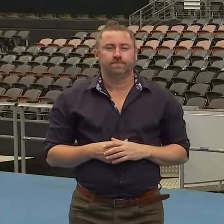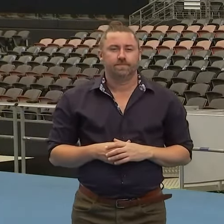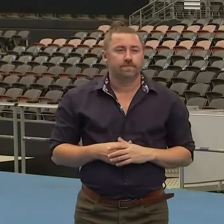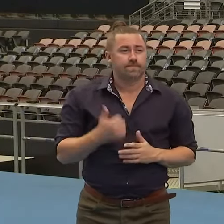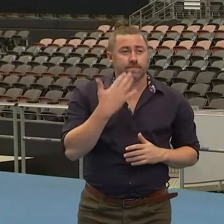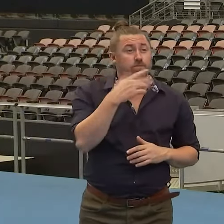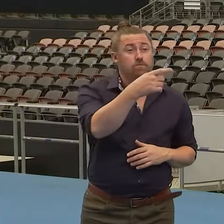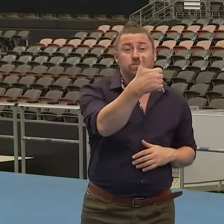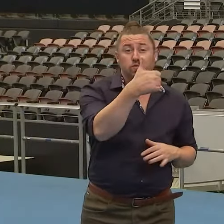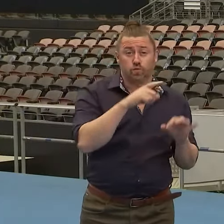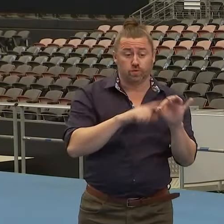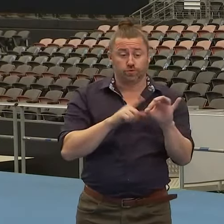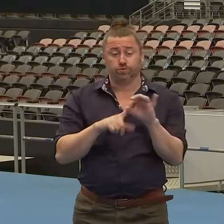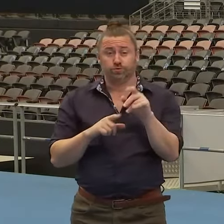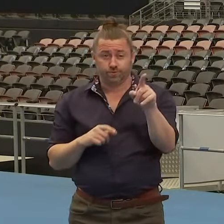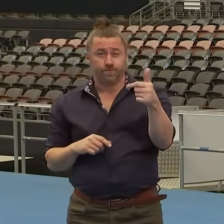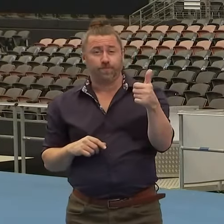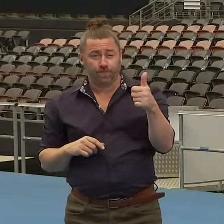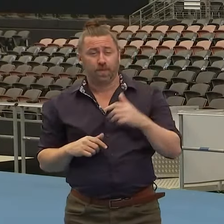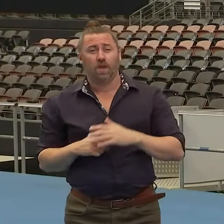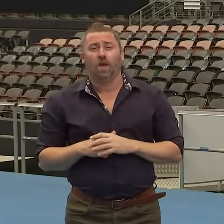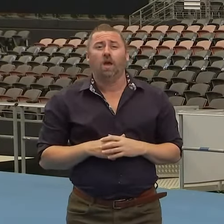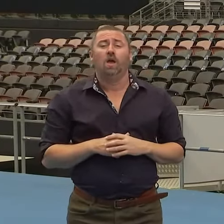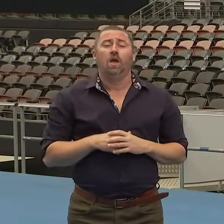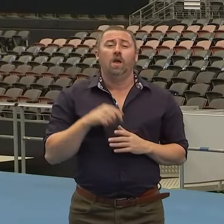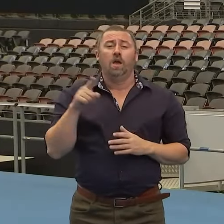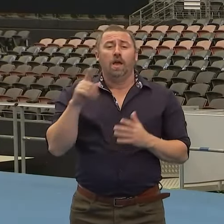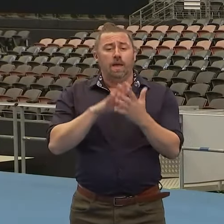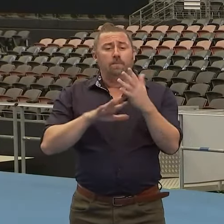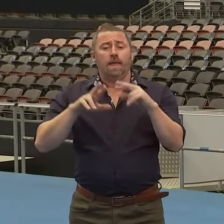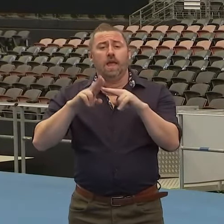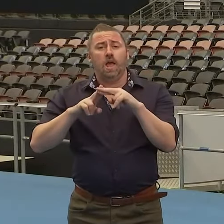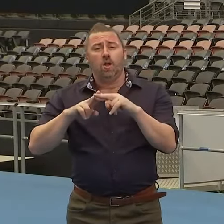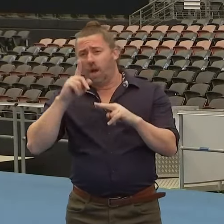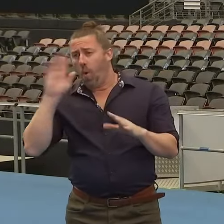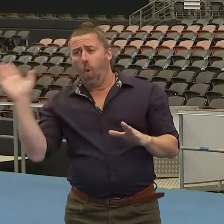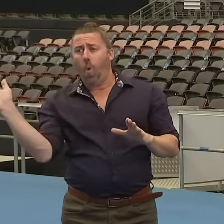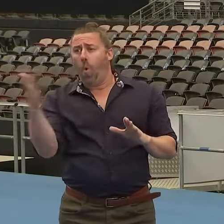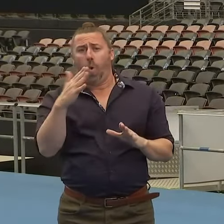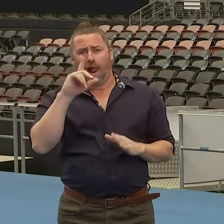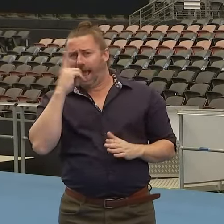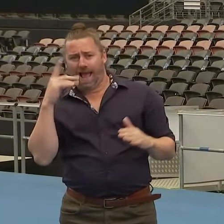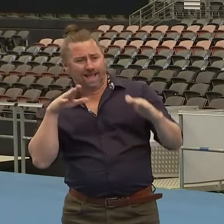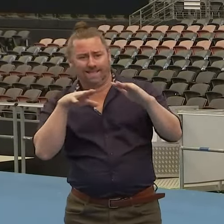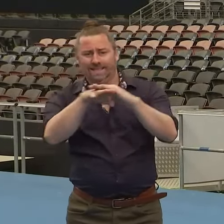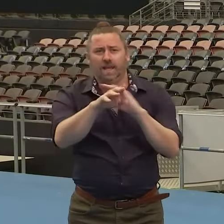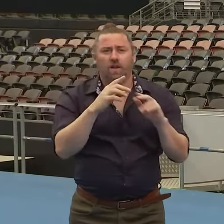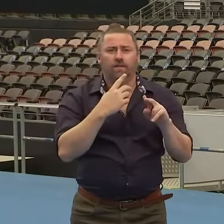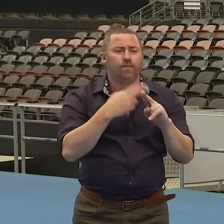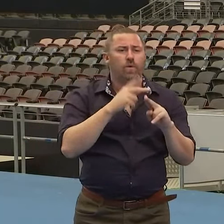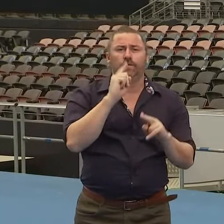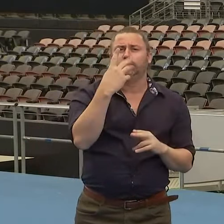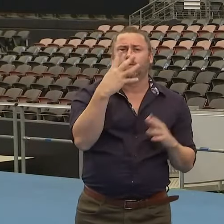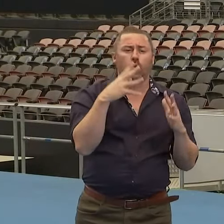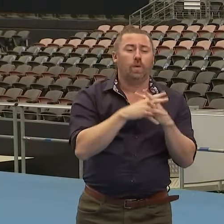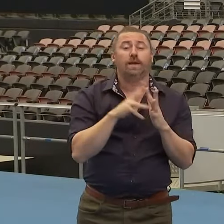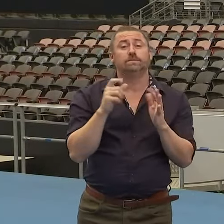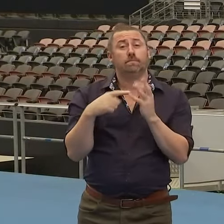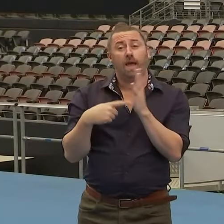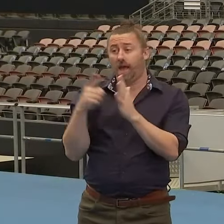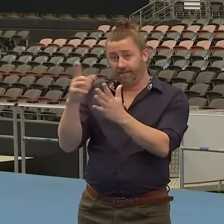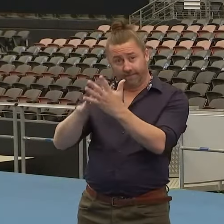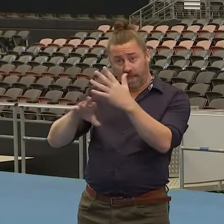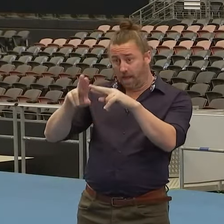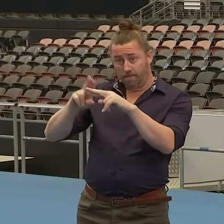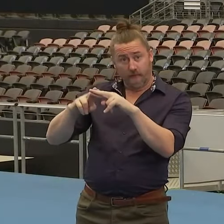Thank you. That's a good question. Obviously, we're restricting the access to parents during the first four weeks. But no, you don't have to be vaccinated to